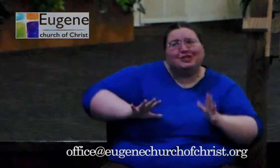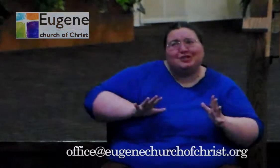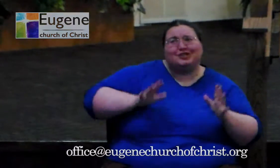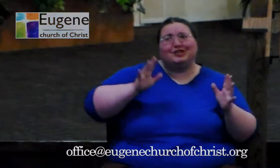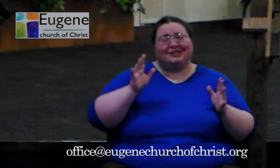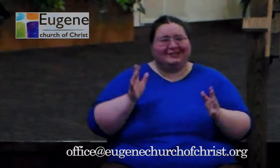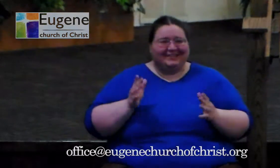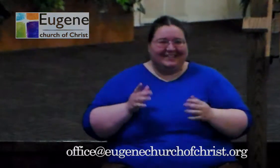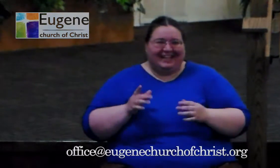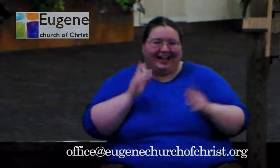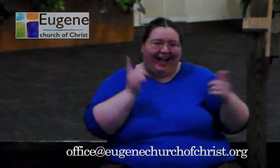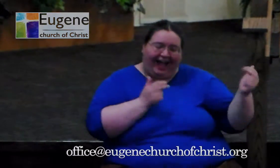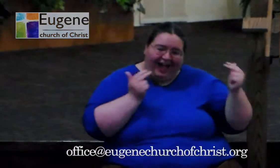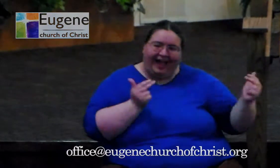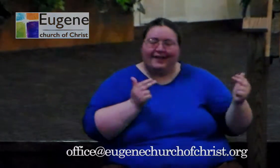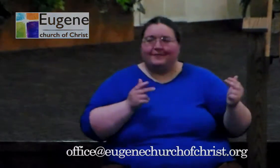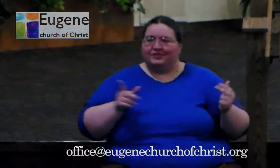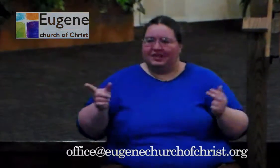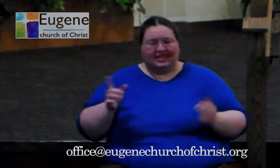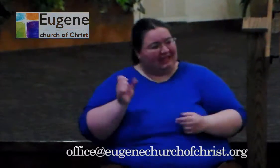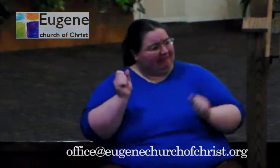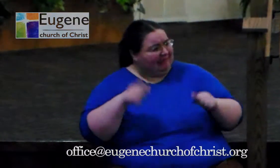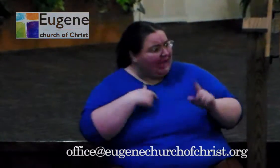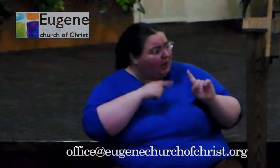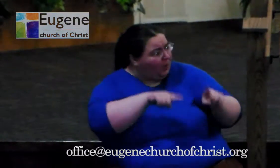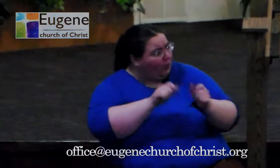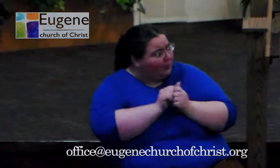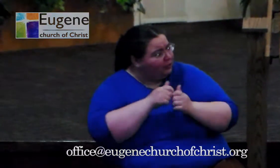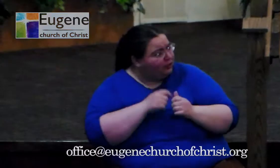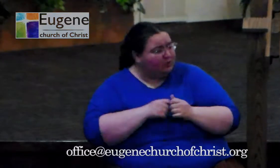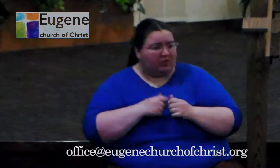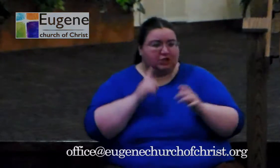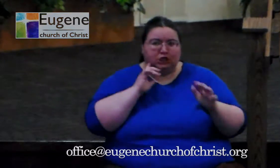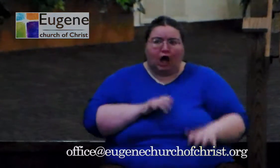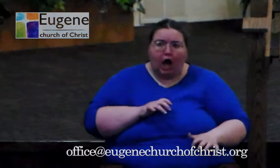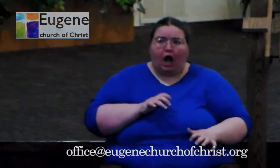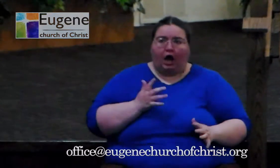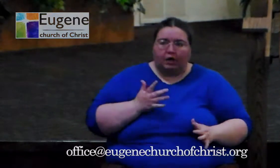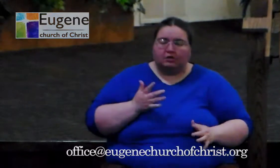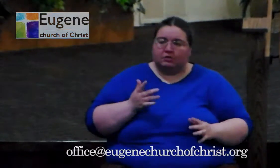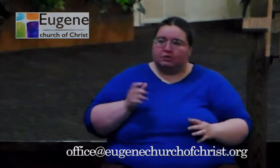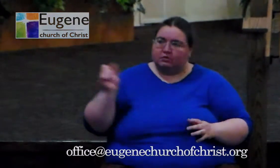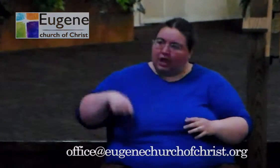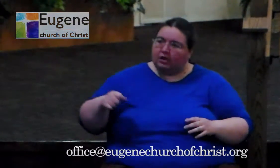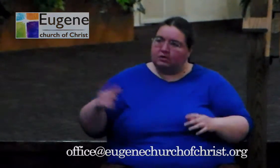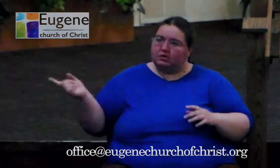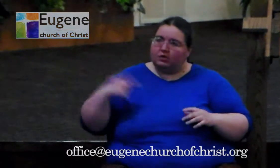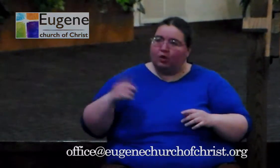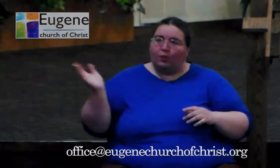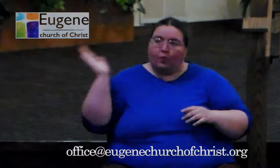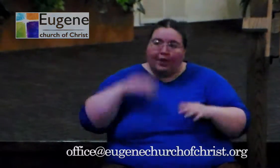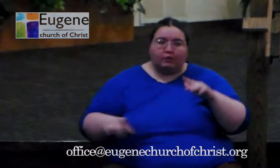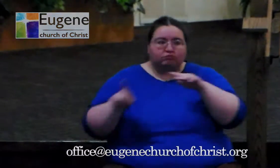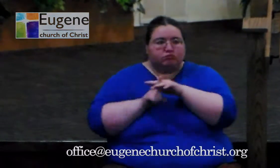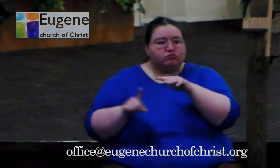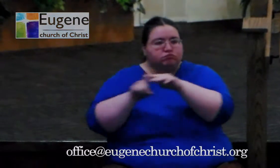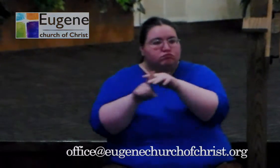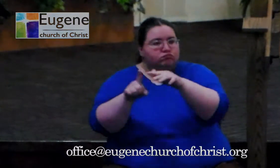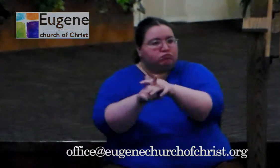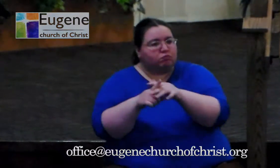Would you mind? And you will be shocked because no one does that. And they will come show up, and they will be here four times, and you will think, wow, maybe we've, and then